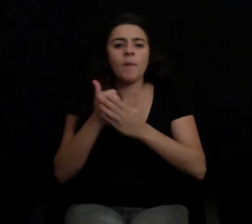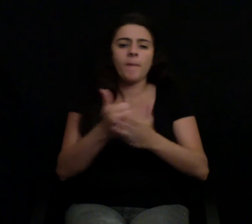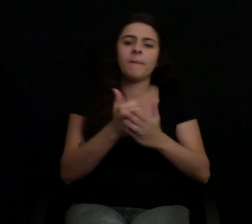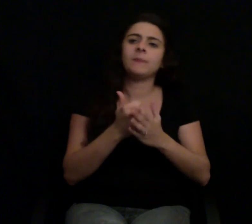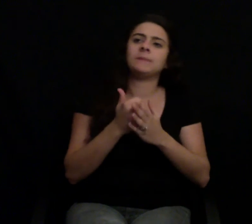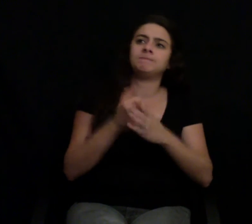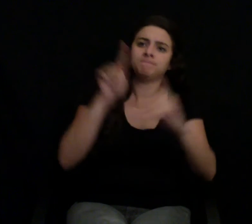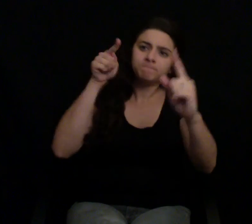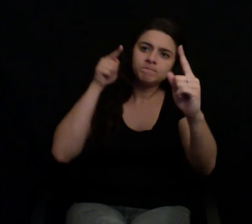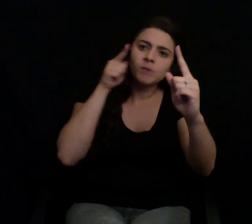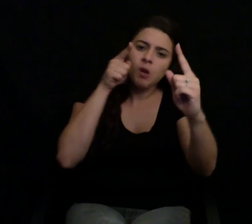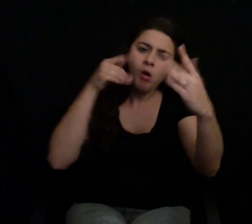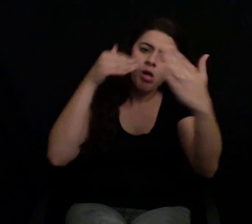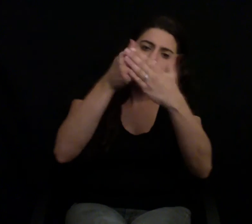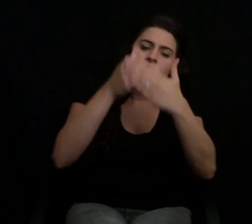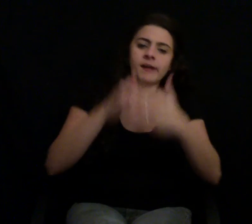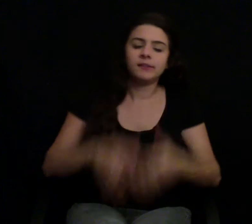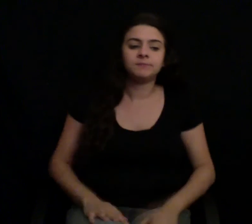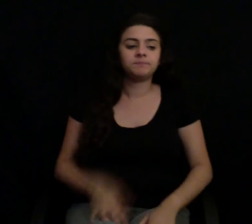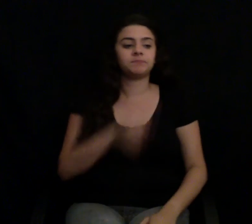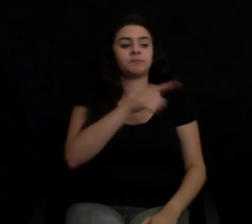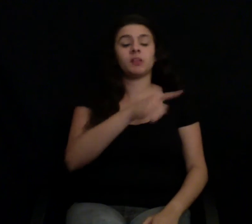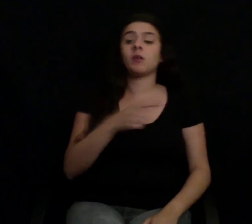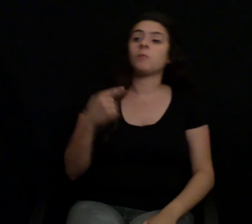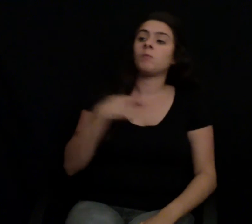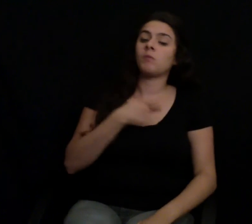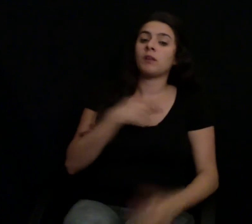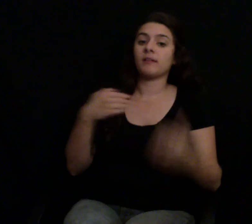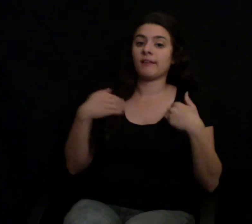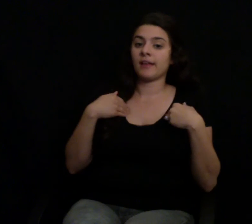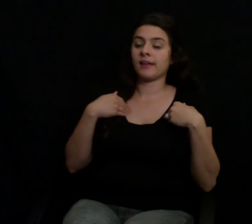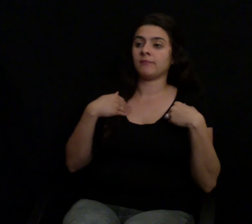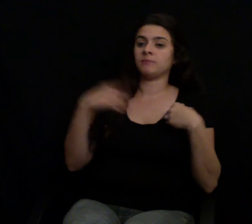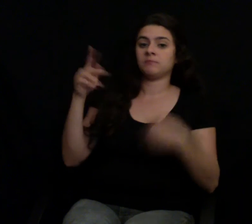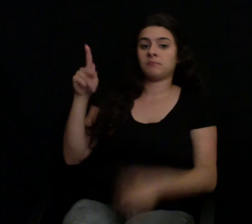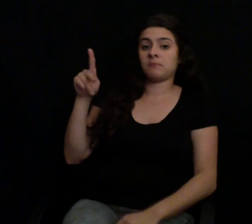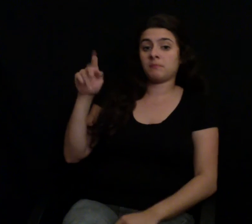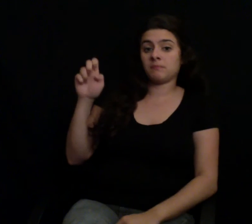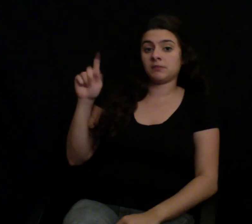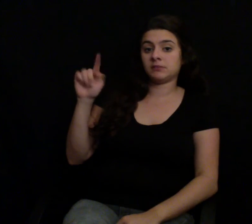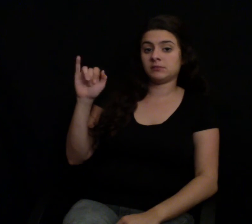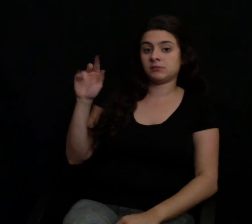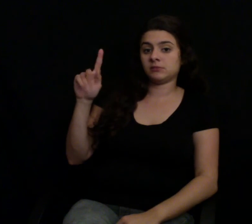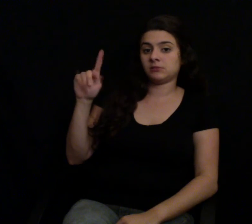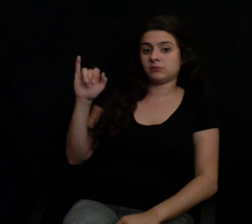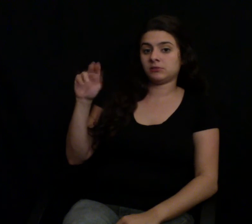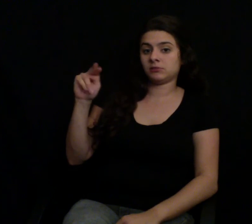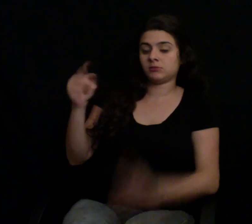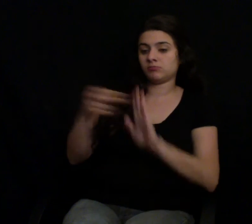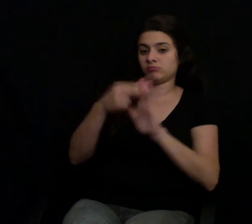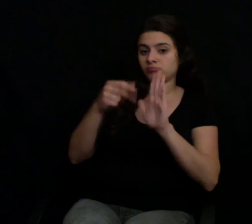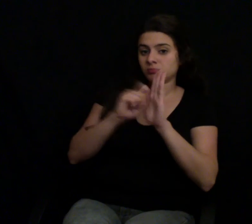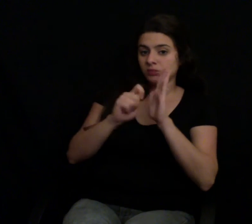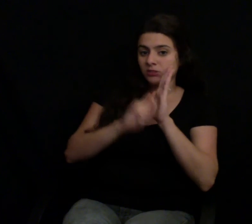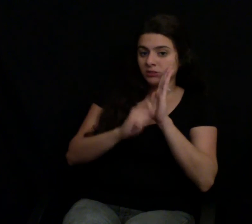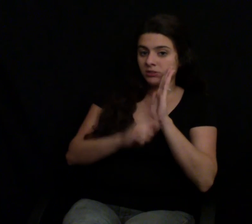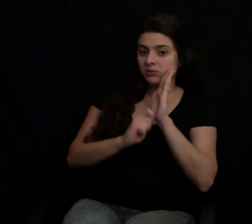have a petition which is going directly to the top supermarkets in the country, asking those supermarkets to do better for chickens and for